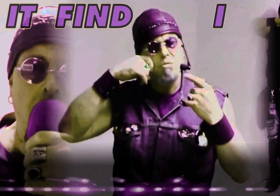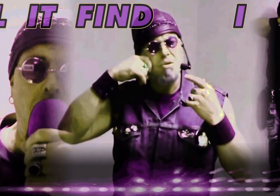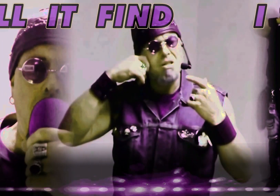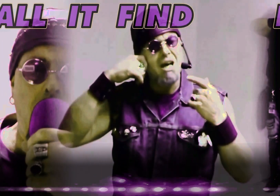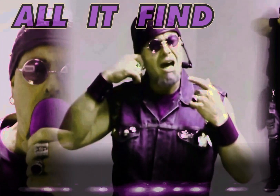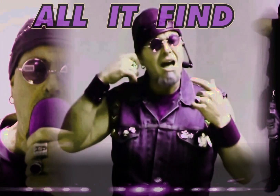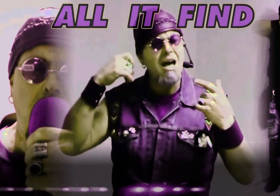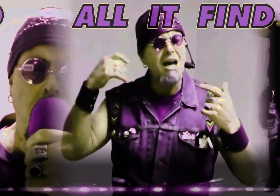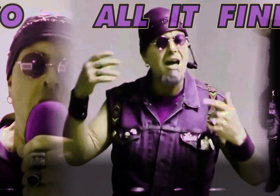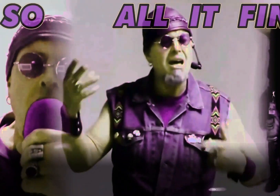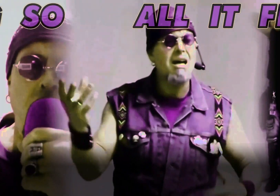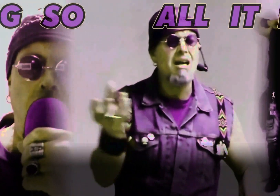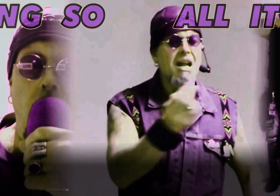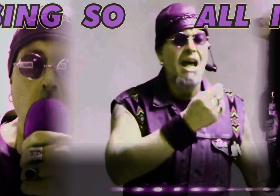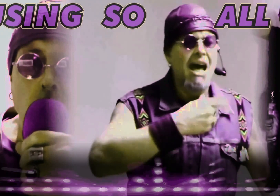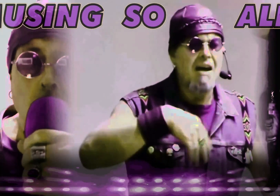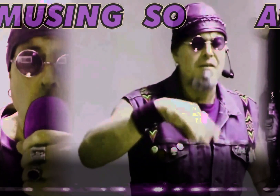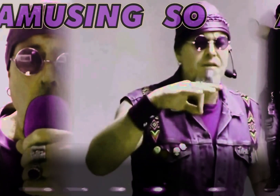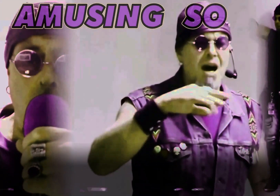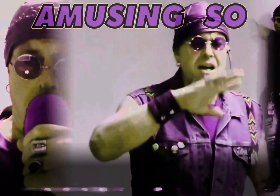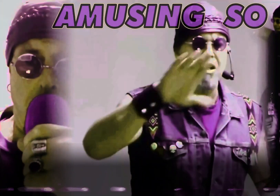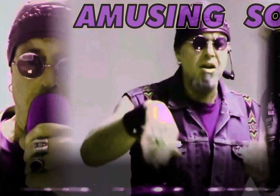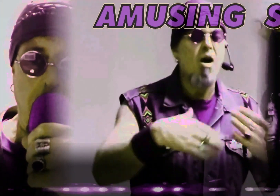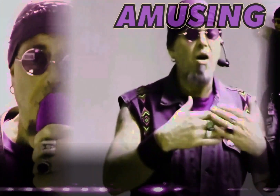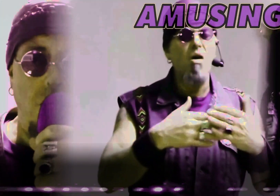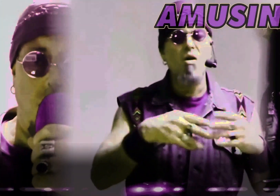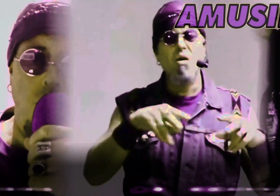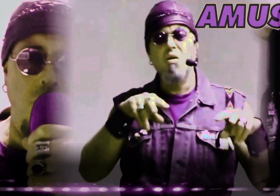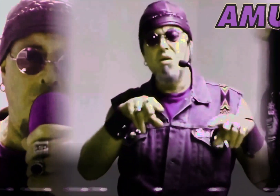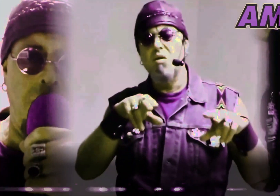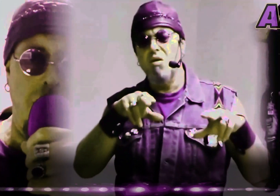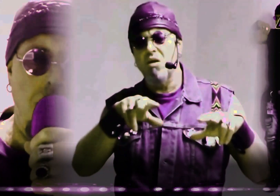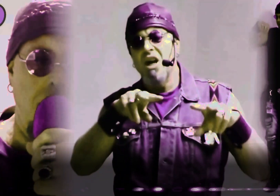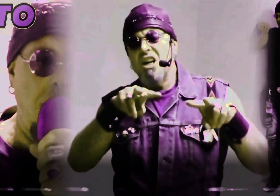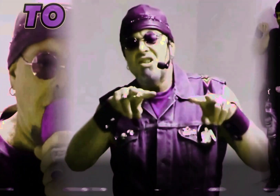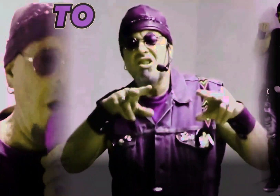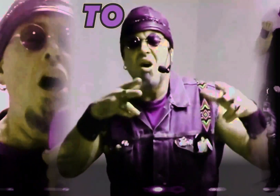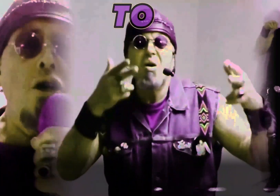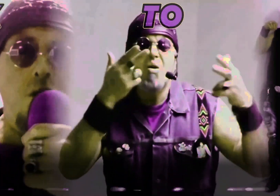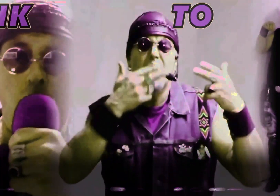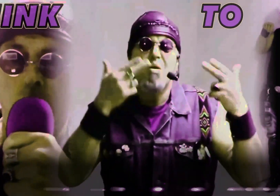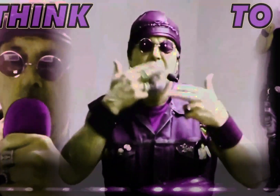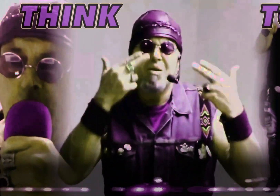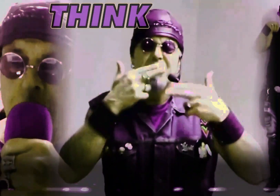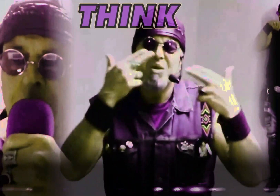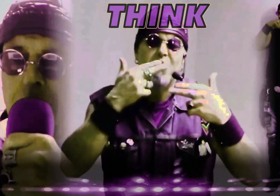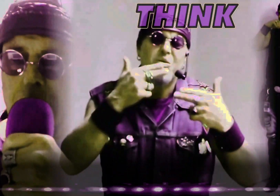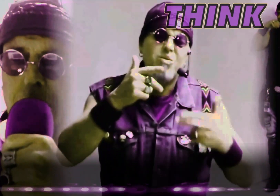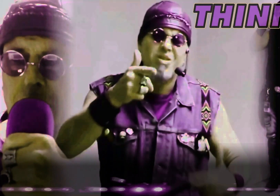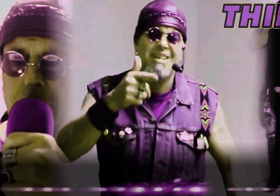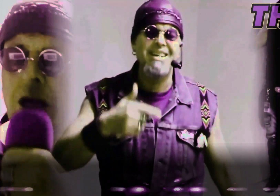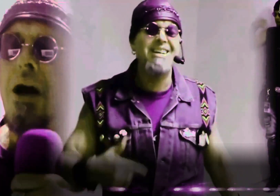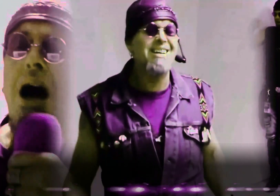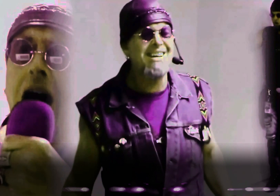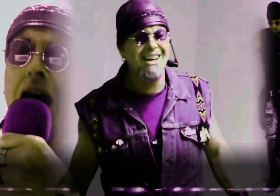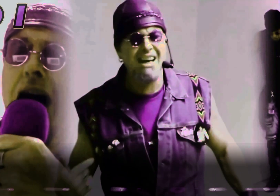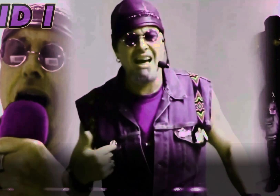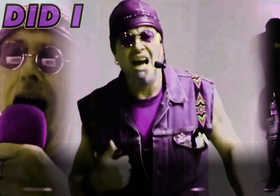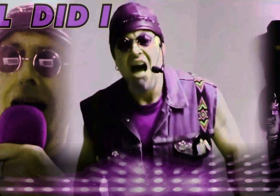all so amusing To think think I